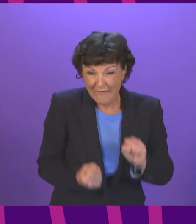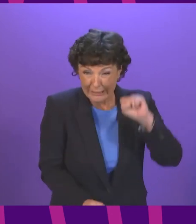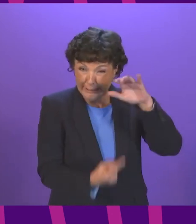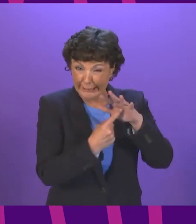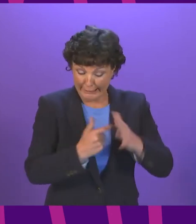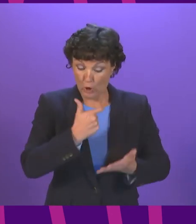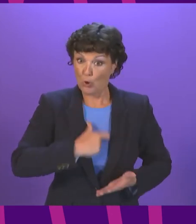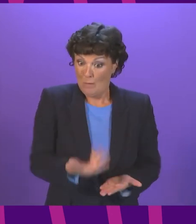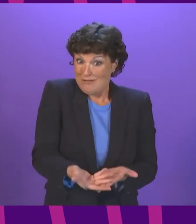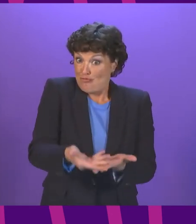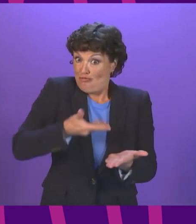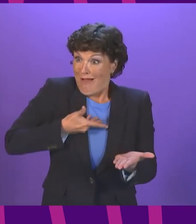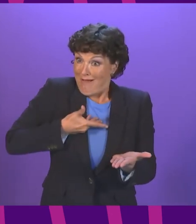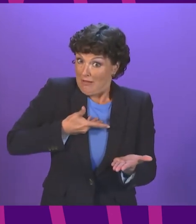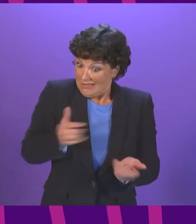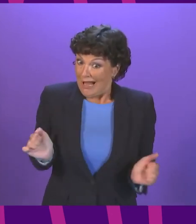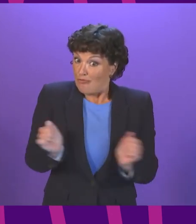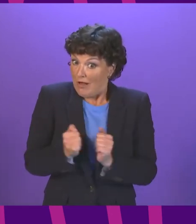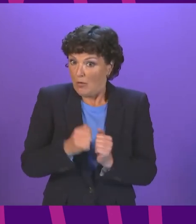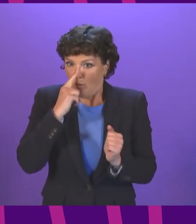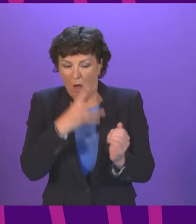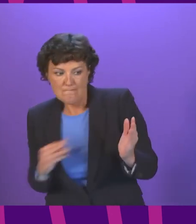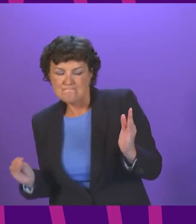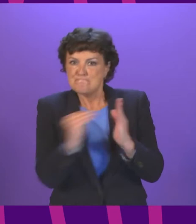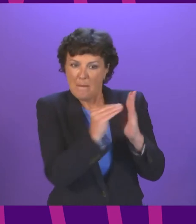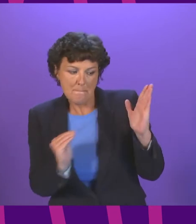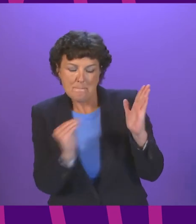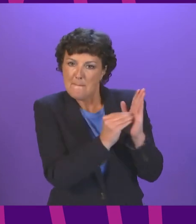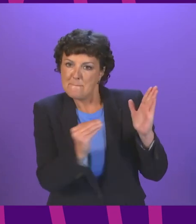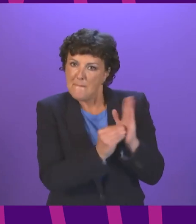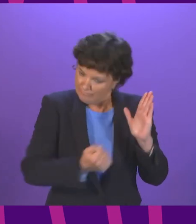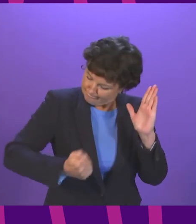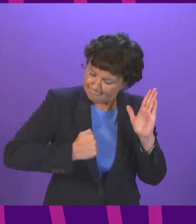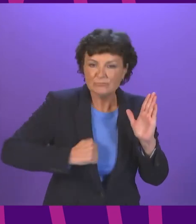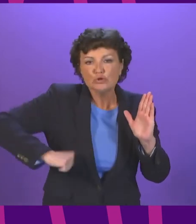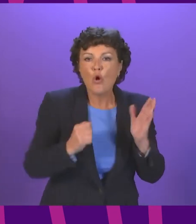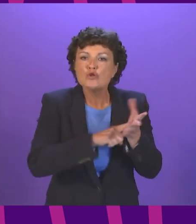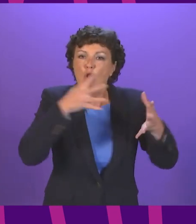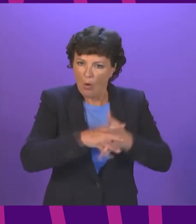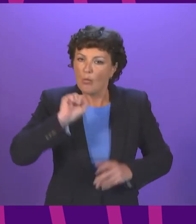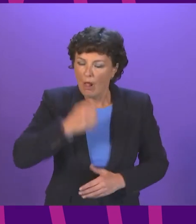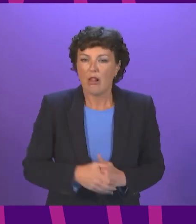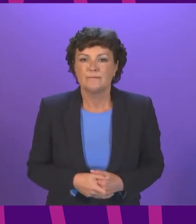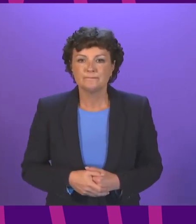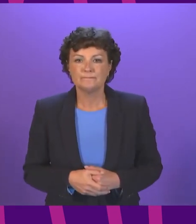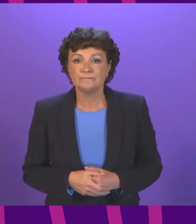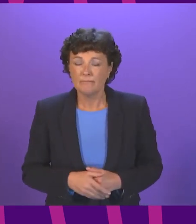into our domestic law. Presidenting Officer, we will also take forward a number of measures to tackle long-standing concerns and